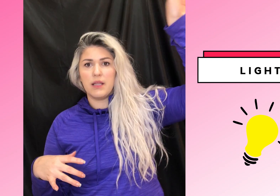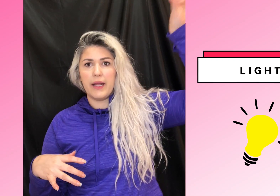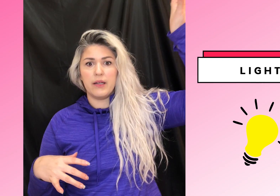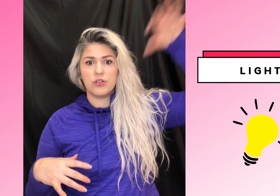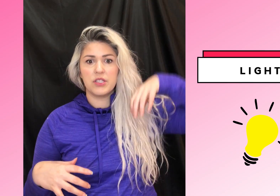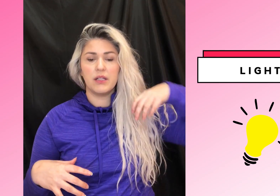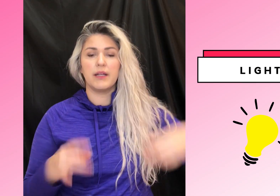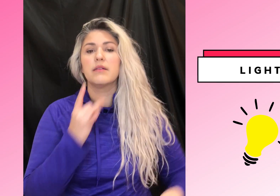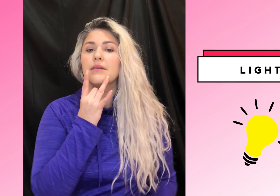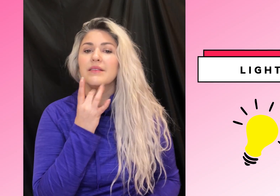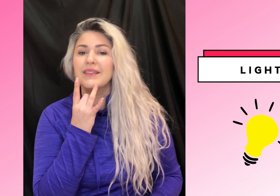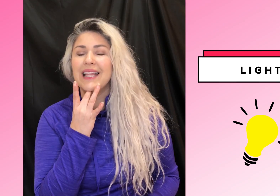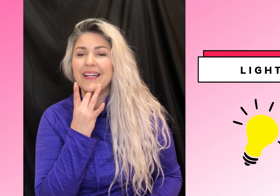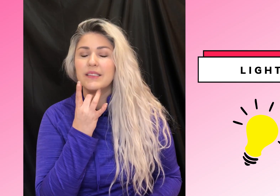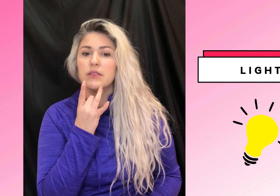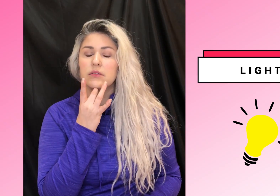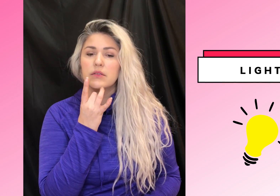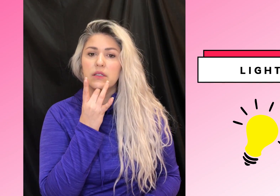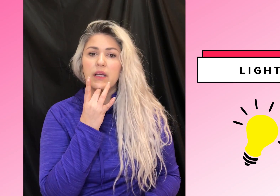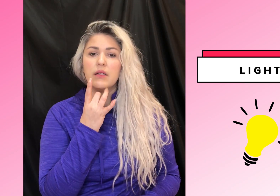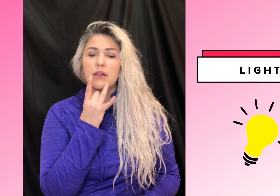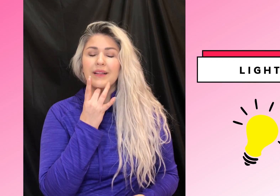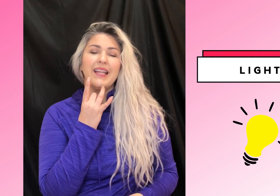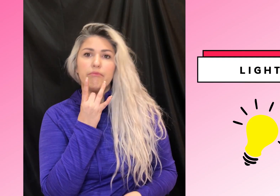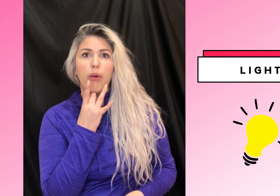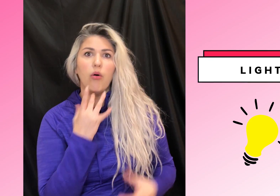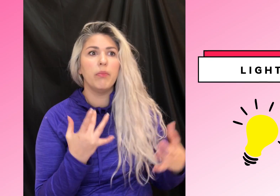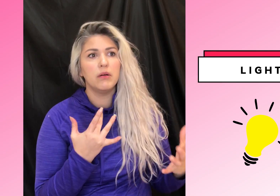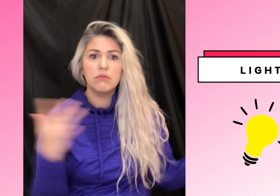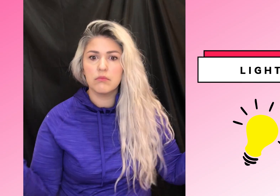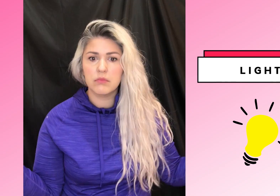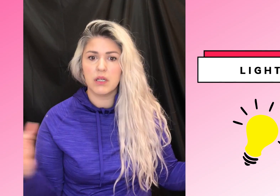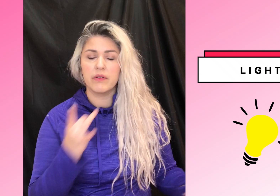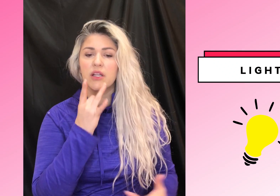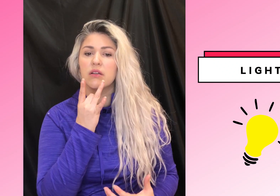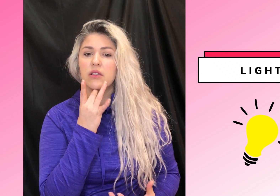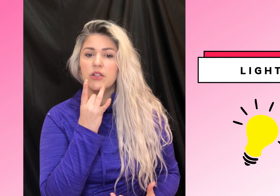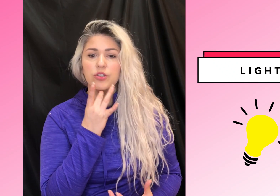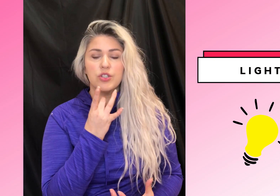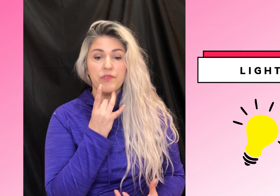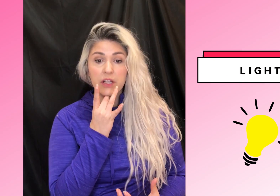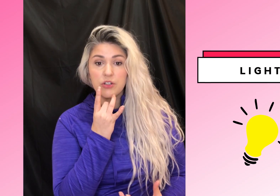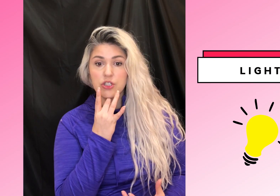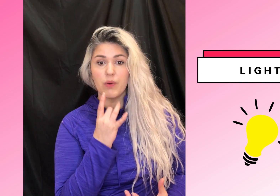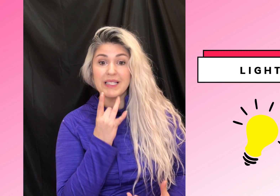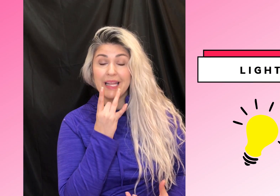light in your ceiling. Light. Okay. Light bulb kind of thing. So you're just flicking your chin twice. Light.